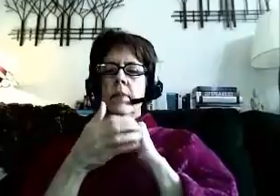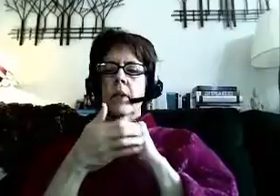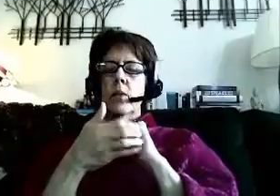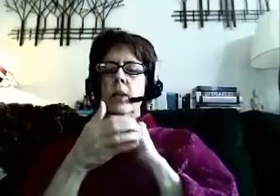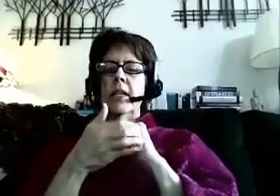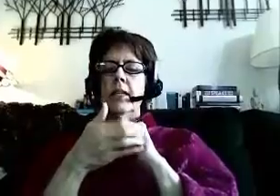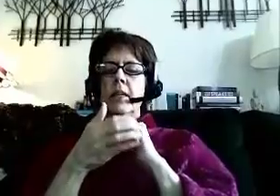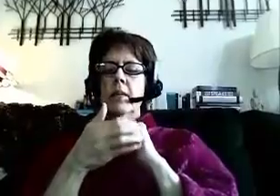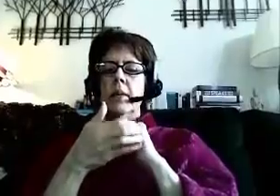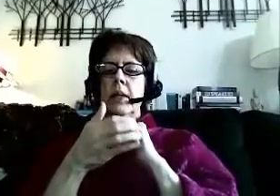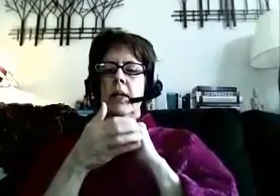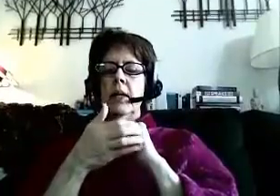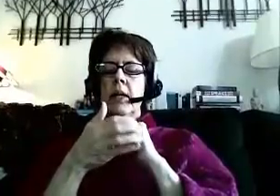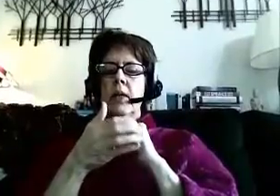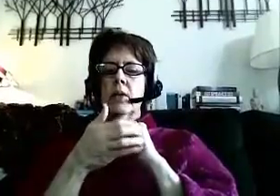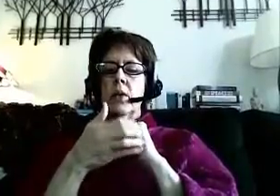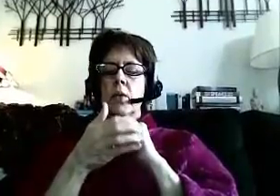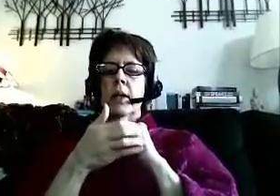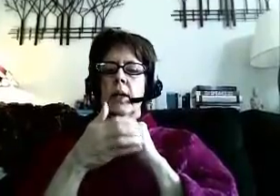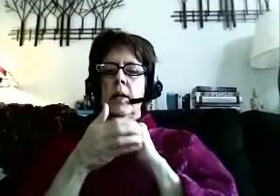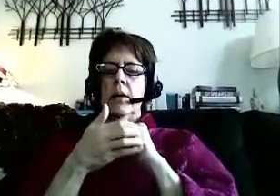When did this ability to heal so quickly appear?